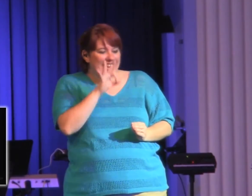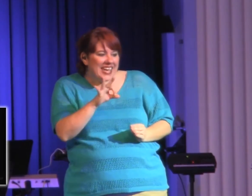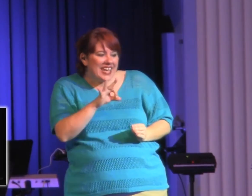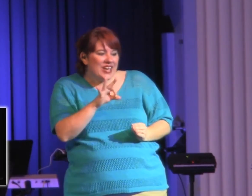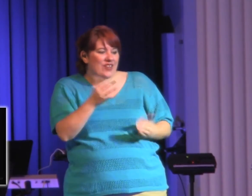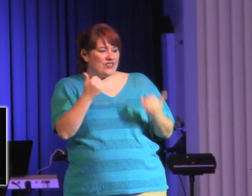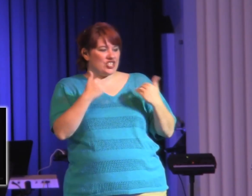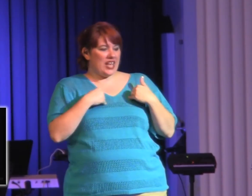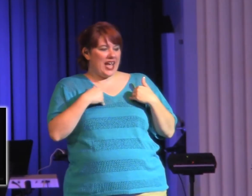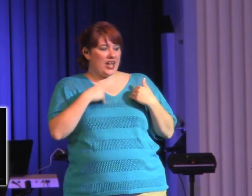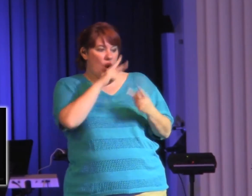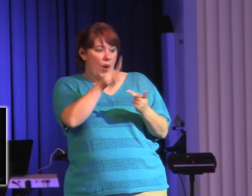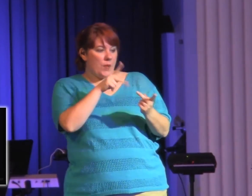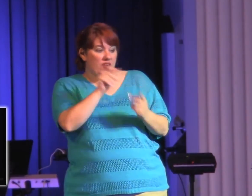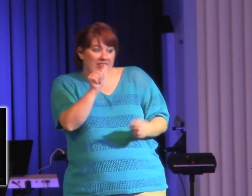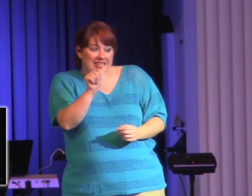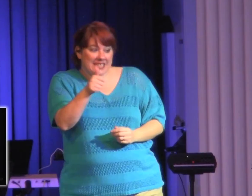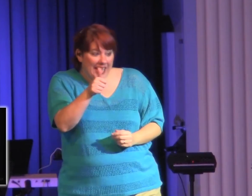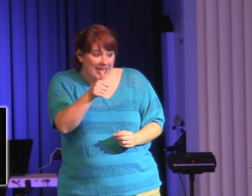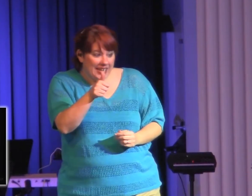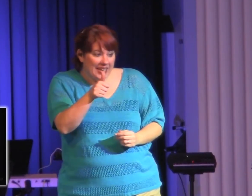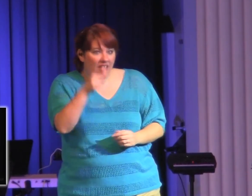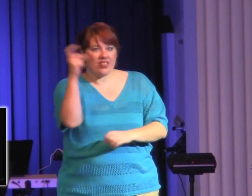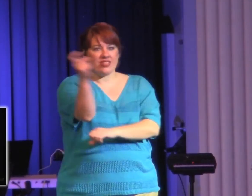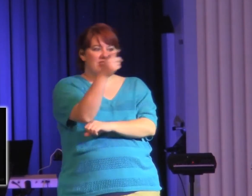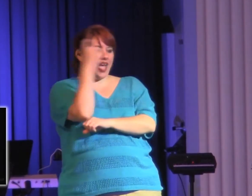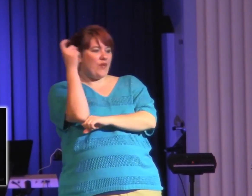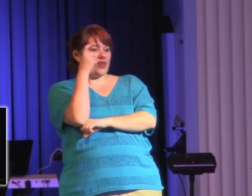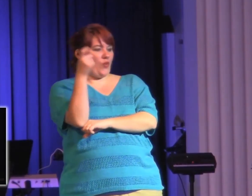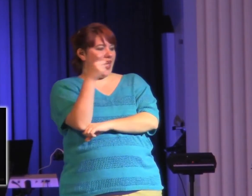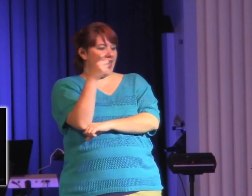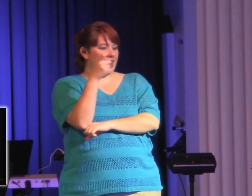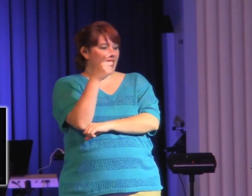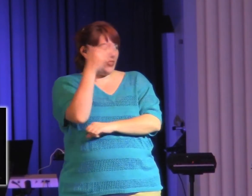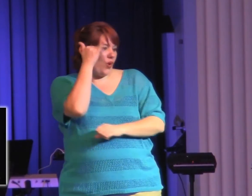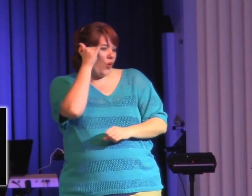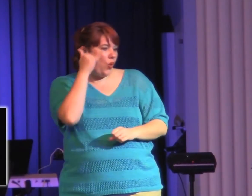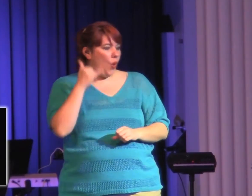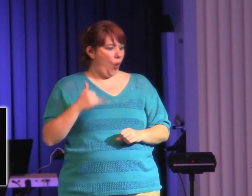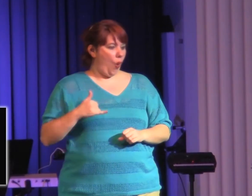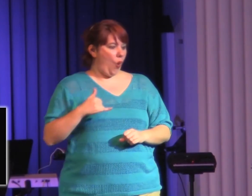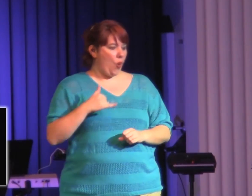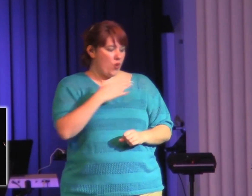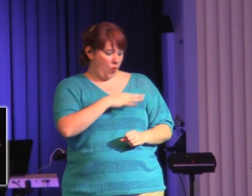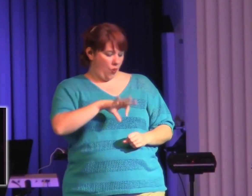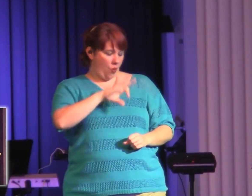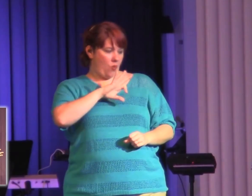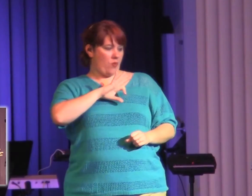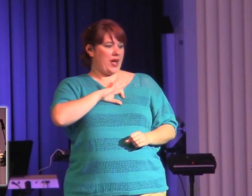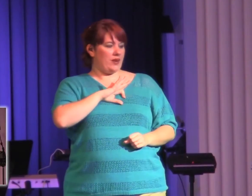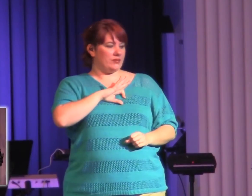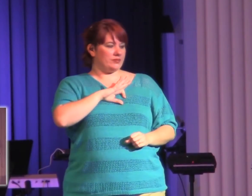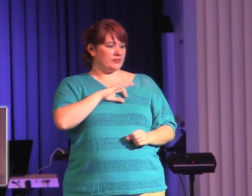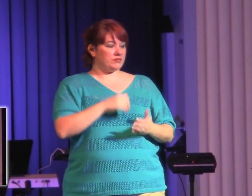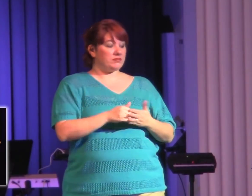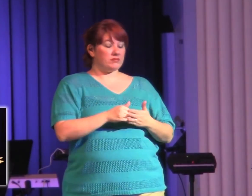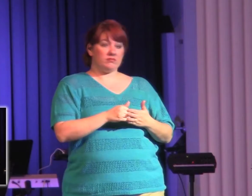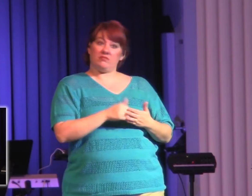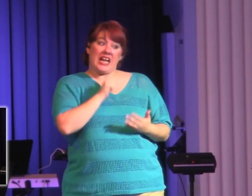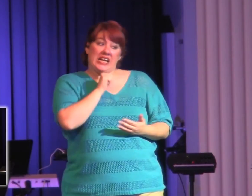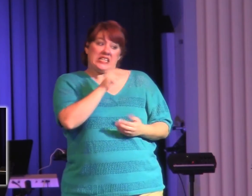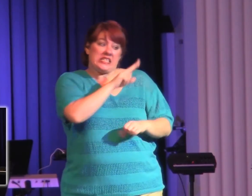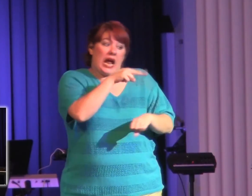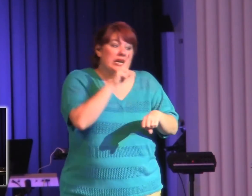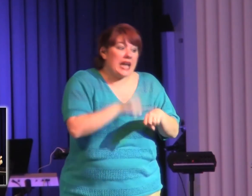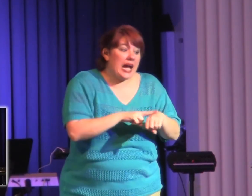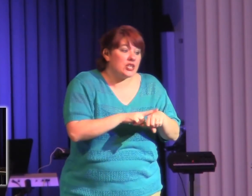her and for her team and the whole bit. And boom, here the little girl does this. It's not normal. It's not natural. But she does it. She lands it. Guess what she